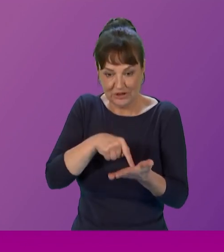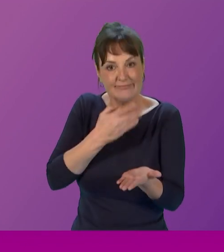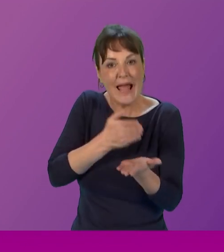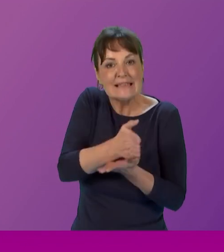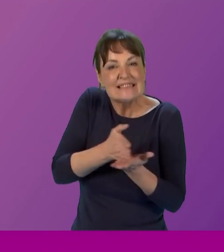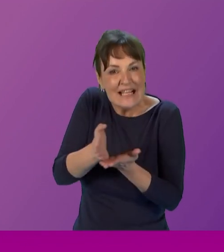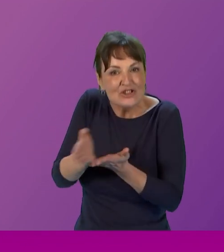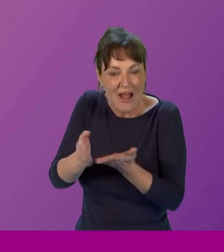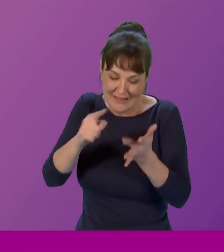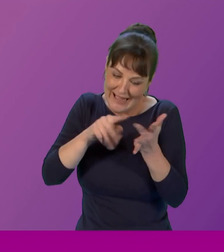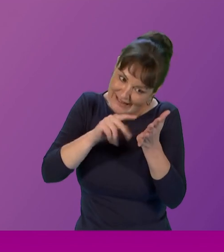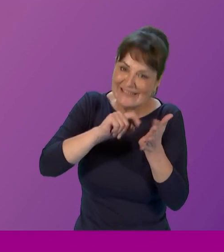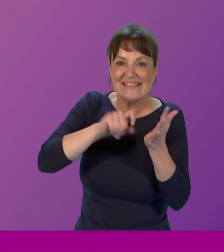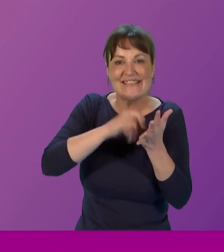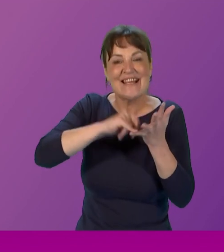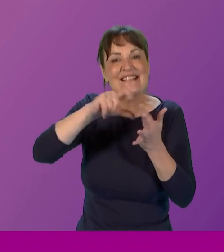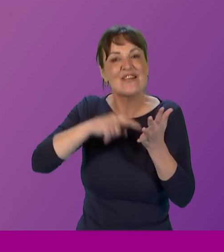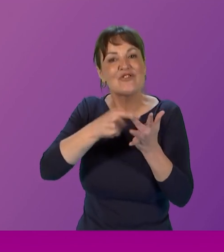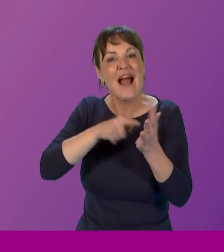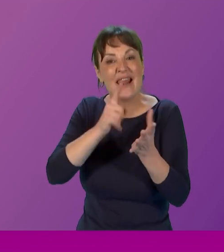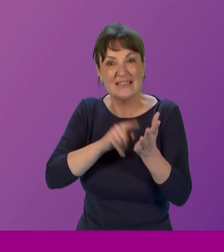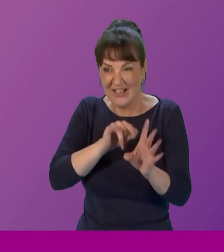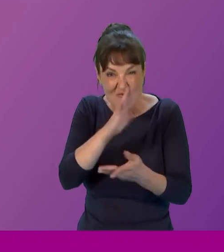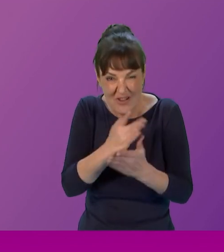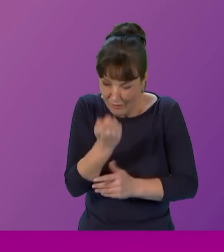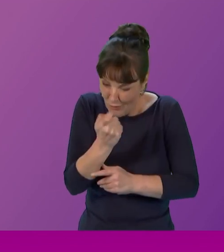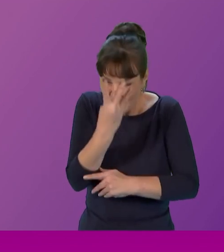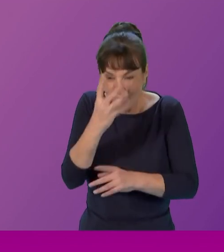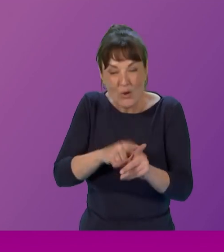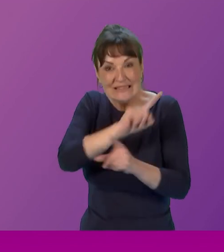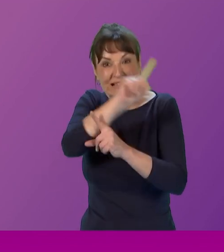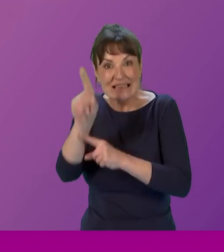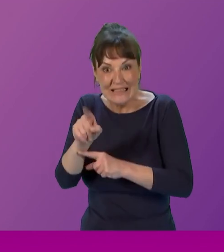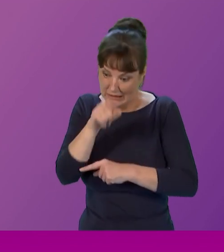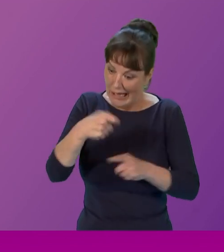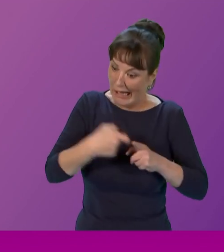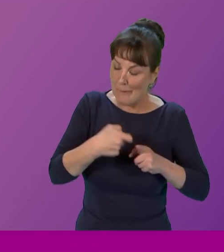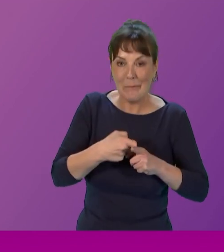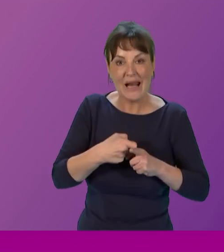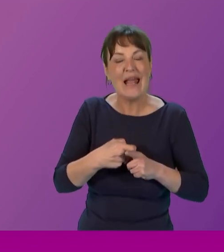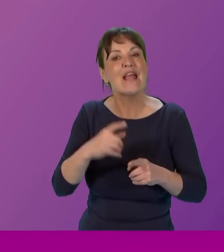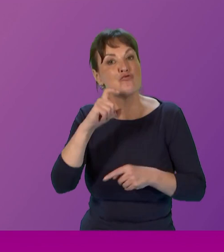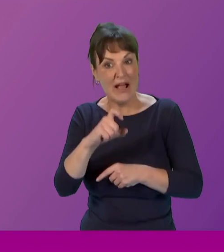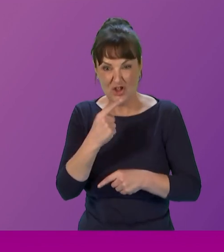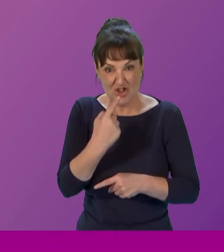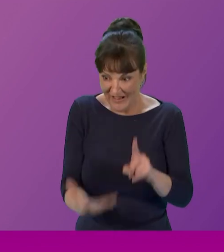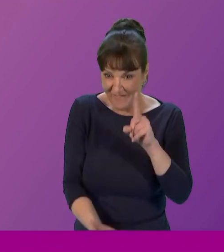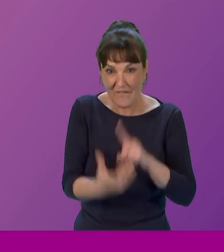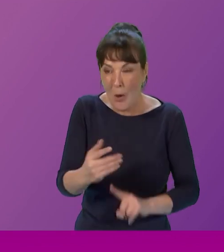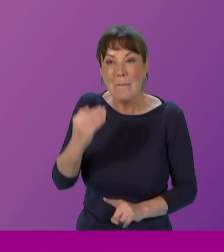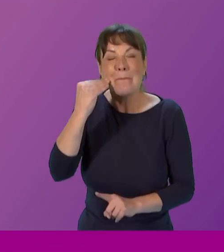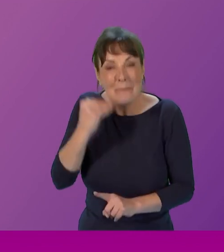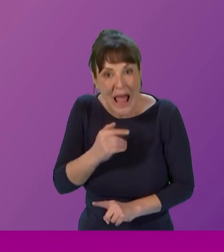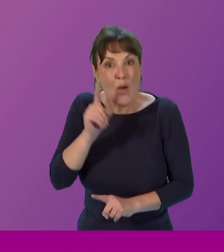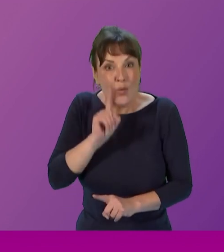intersectionality almost that is almost 140 years later that kimberly crenshaw found that black women's issues were still